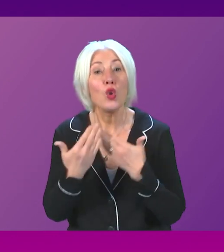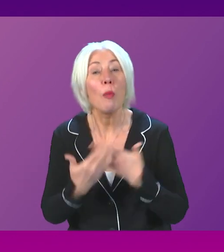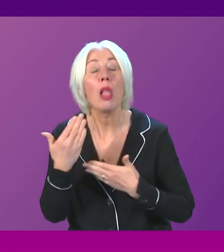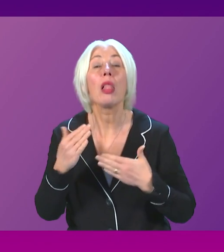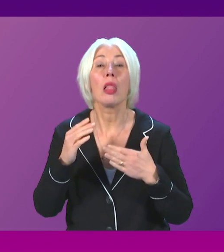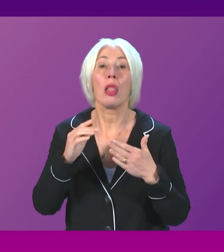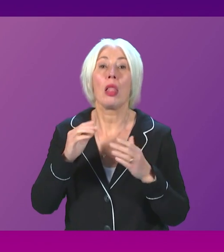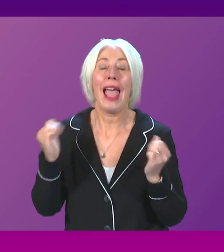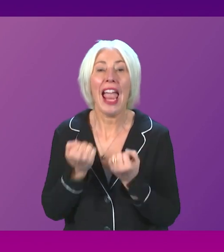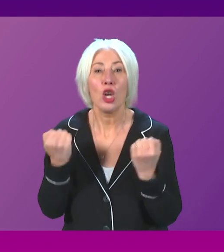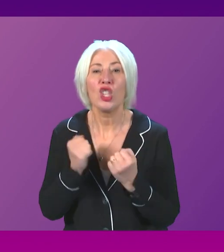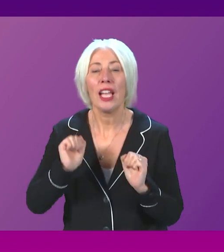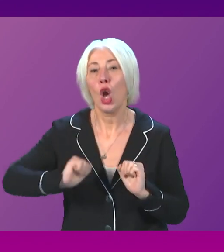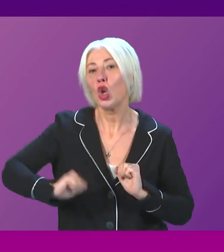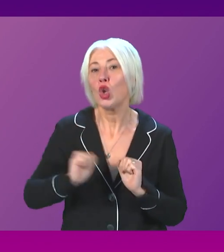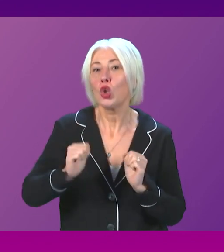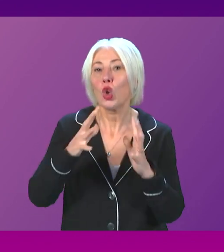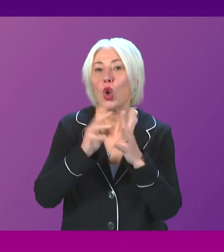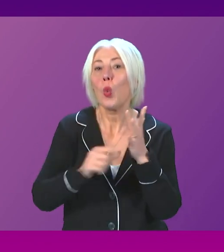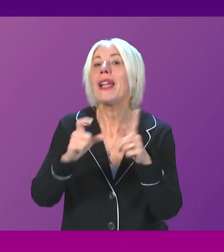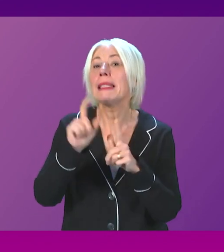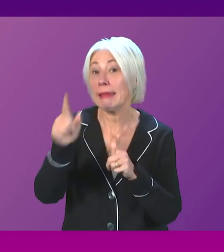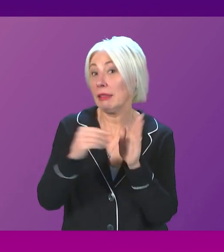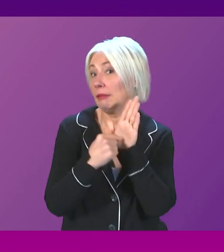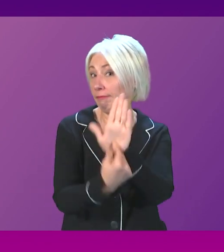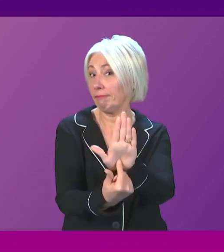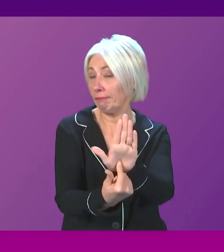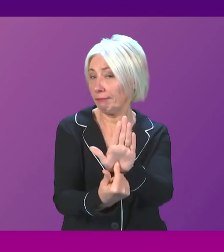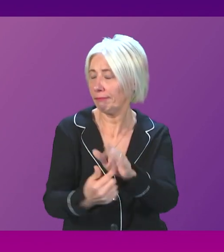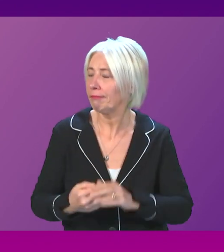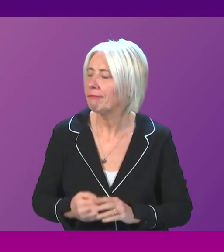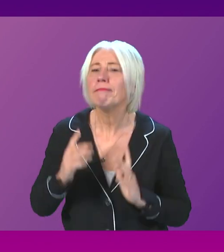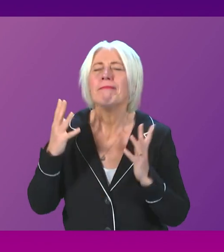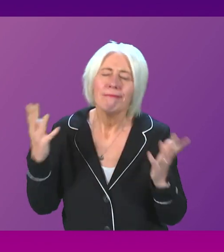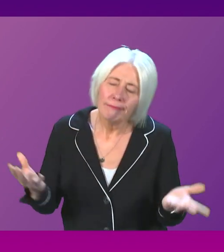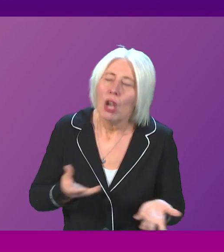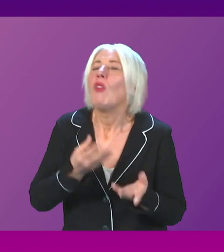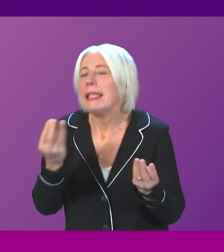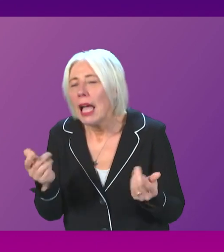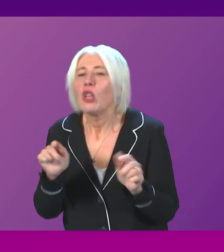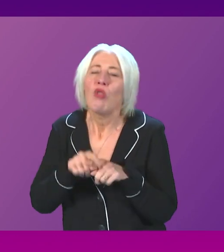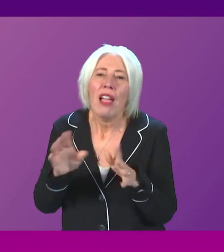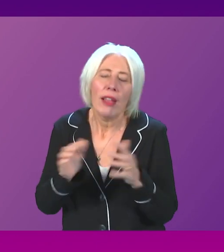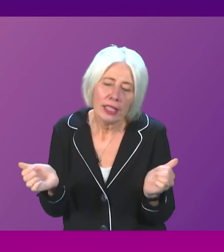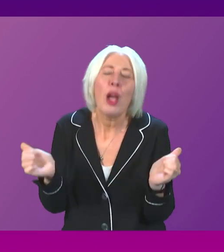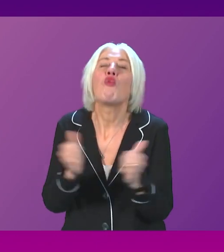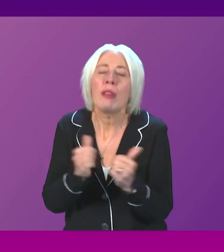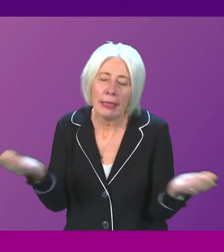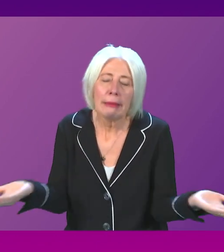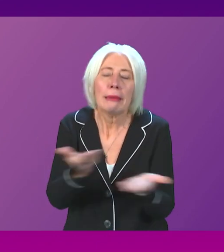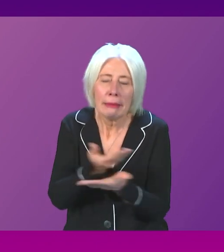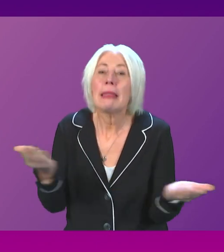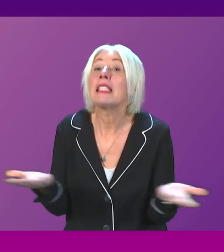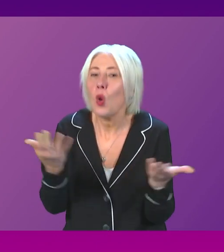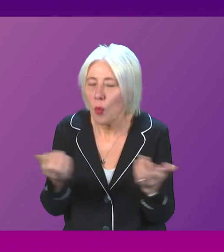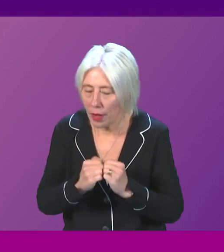Scotland is a shining example of that. In the interest of trying to find a bit of consensus today, I want